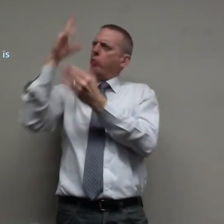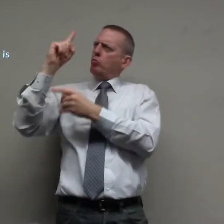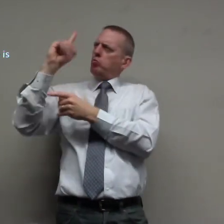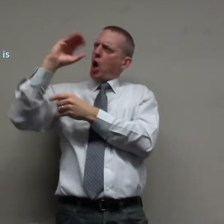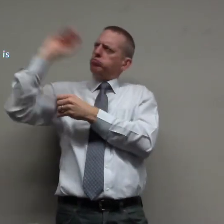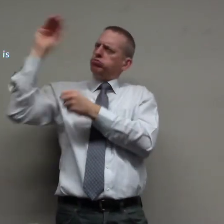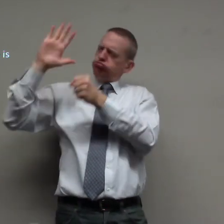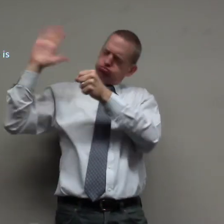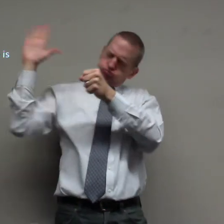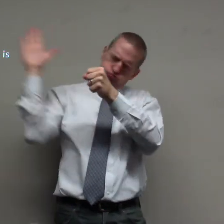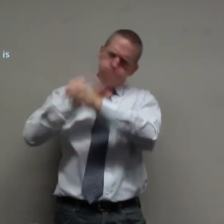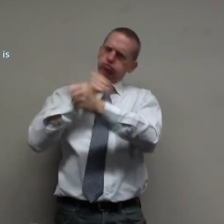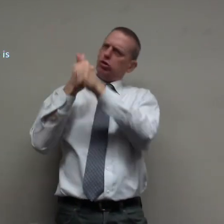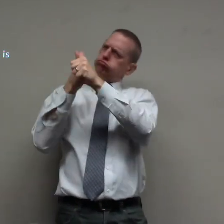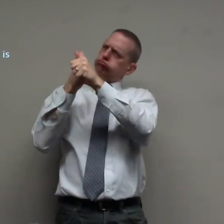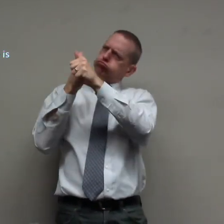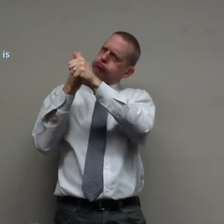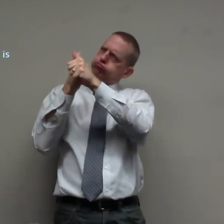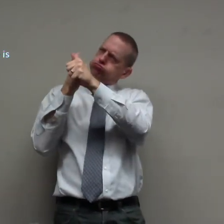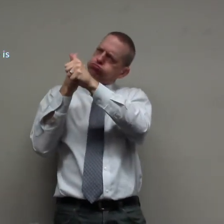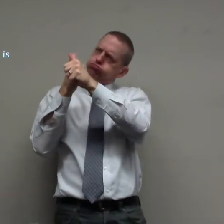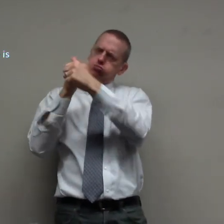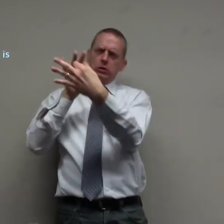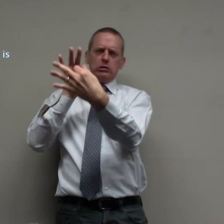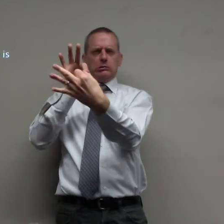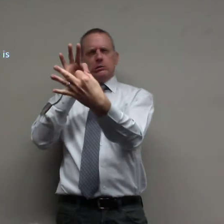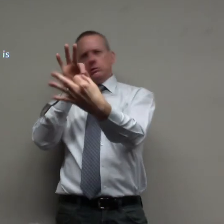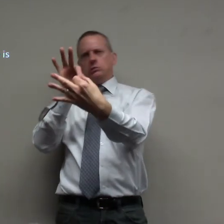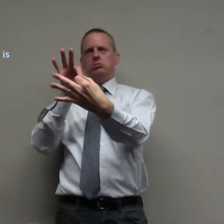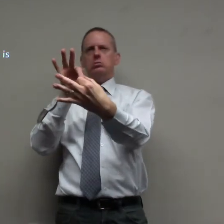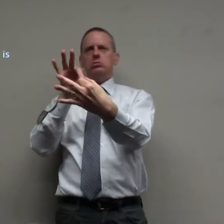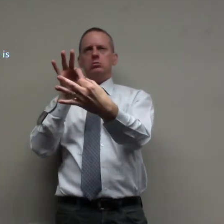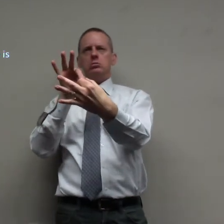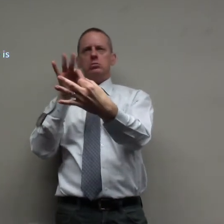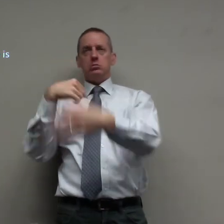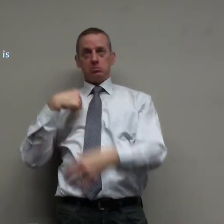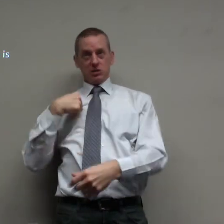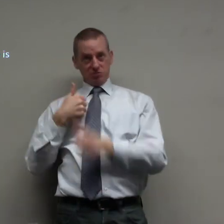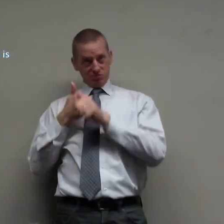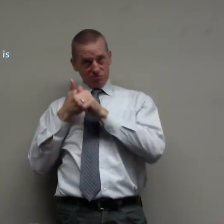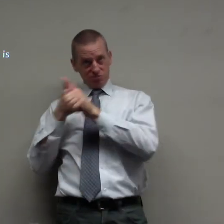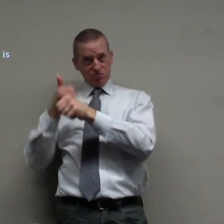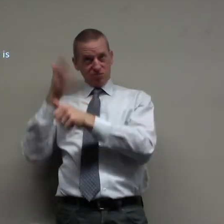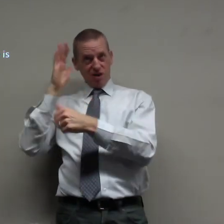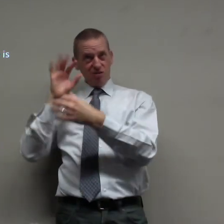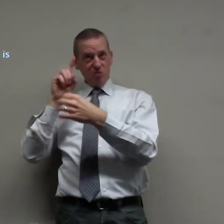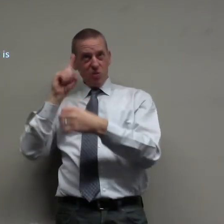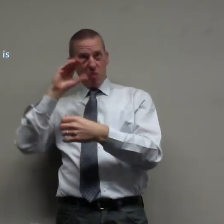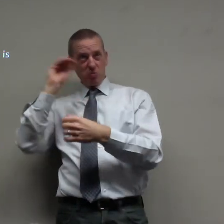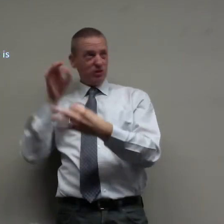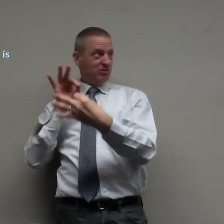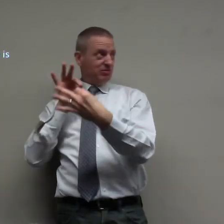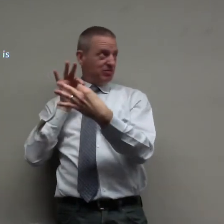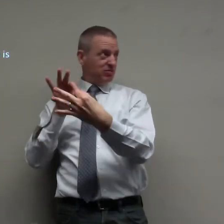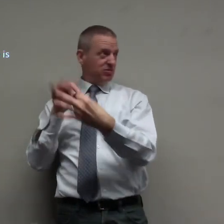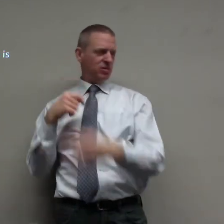always fully evade 100% and follow and be perfect that way do I follow God 100%